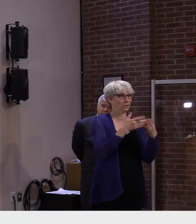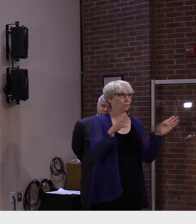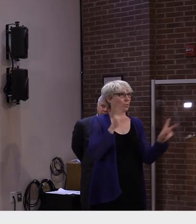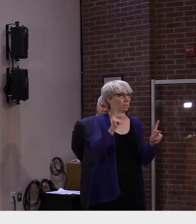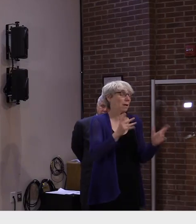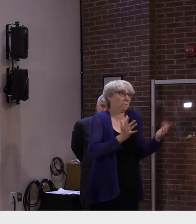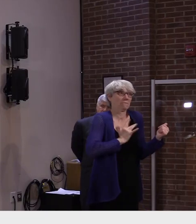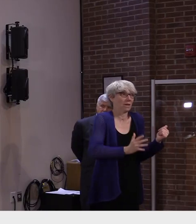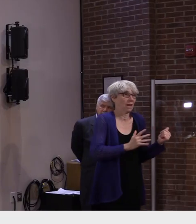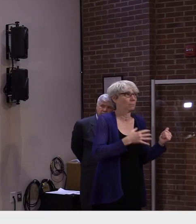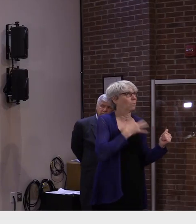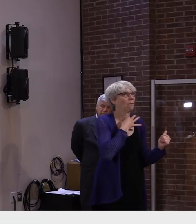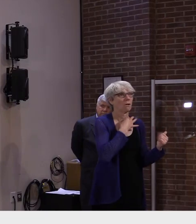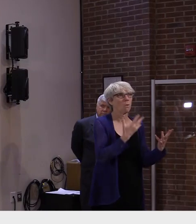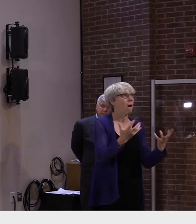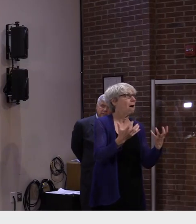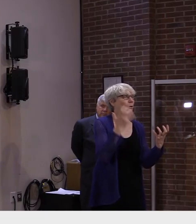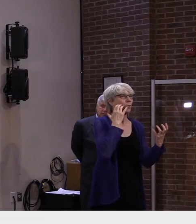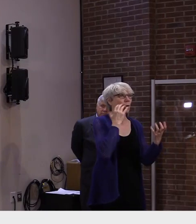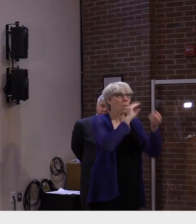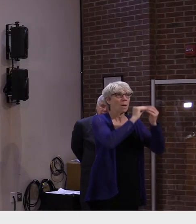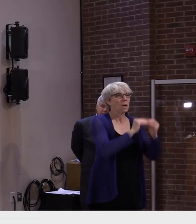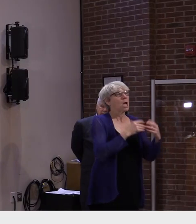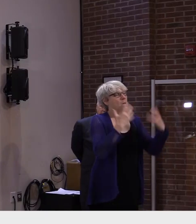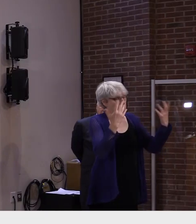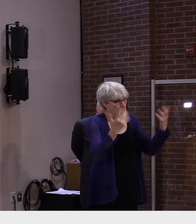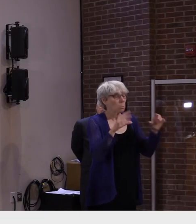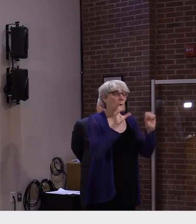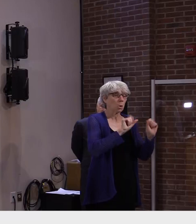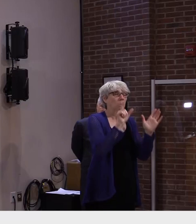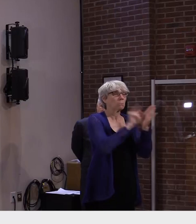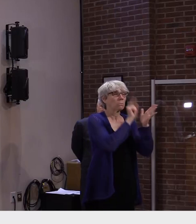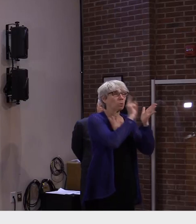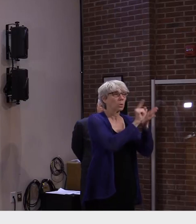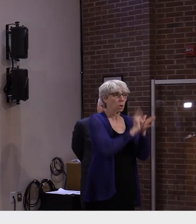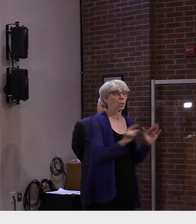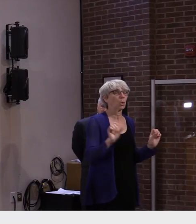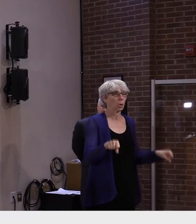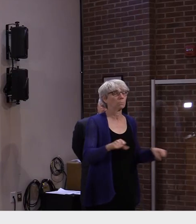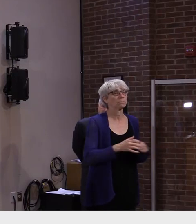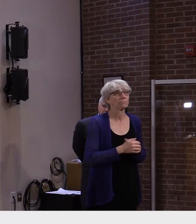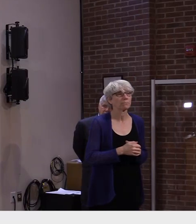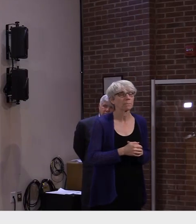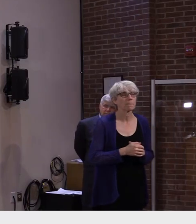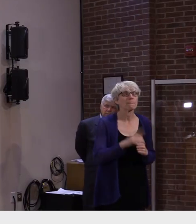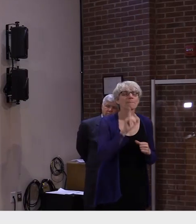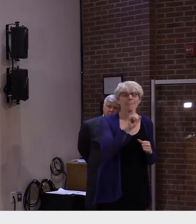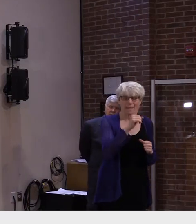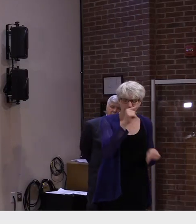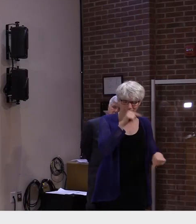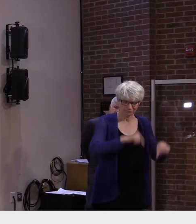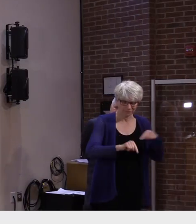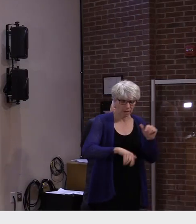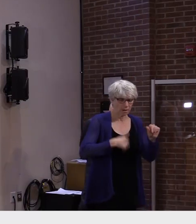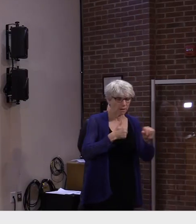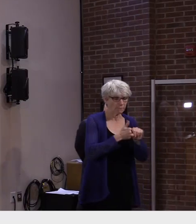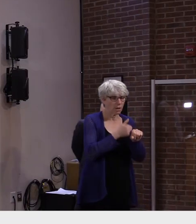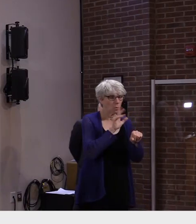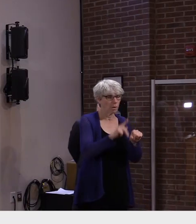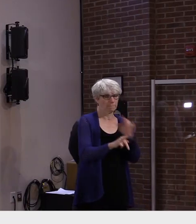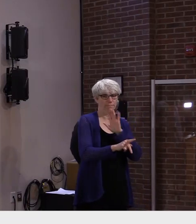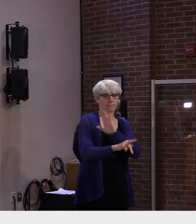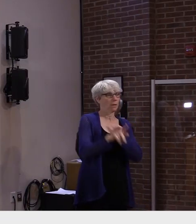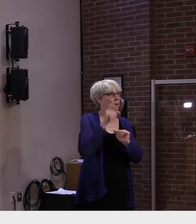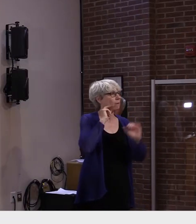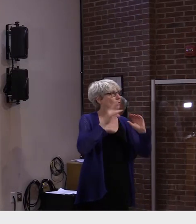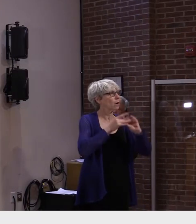understand people are hungry for information of all sorts. I wanted to also just make a follow-up comment to the governors on the...